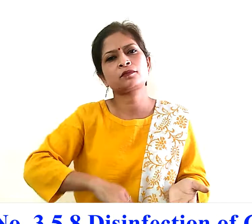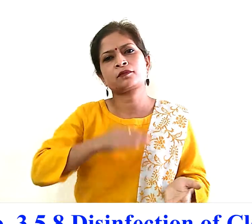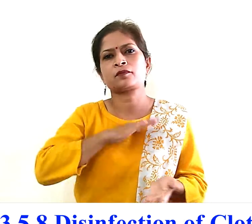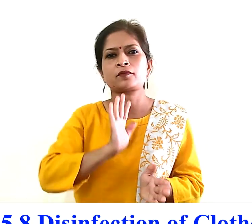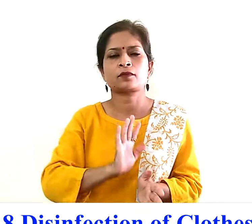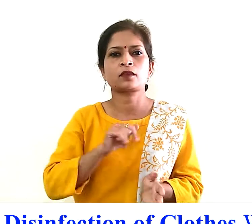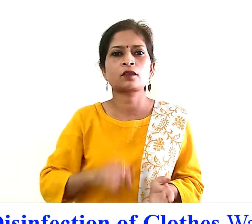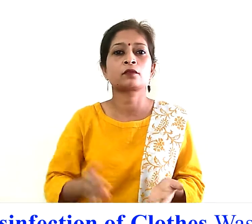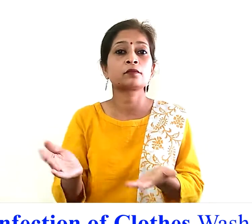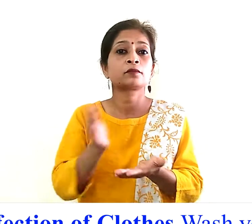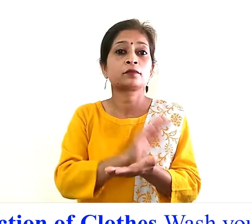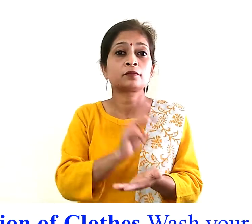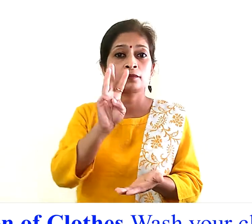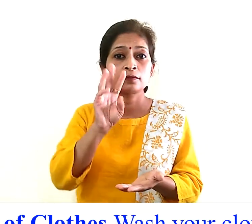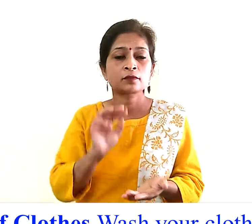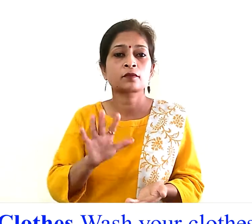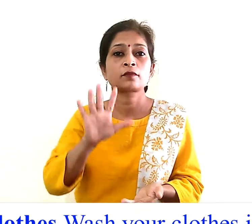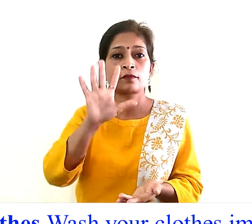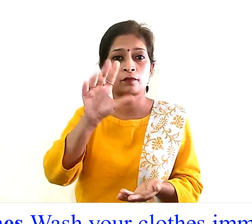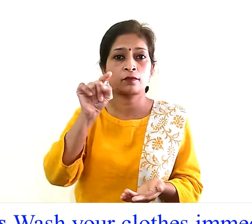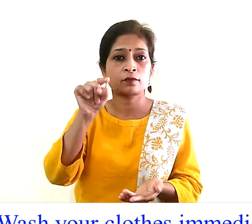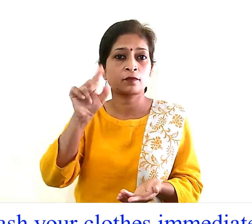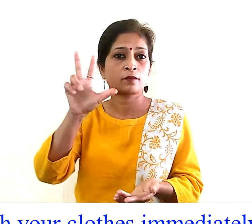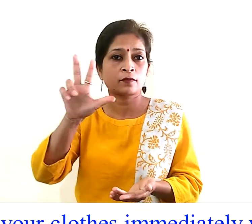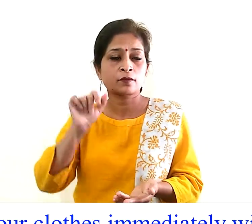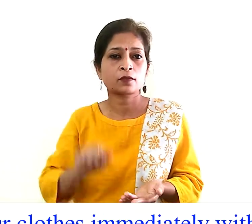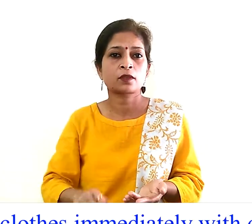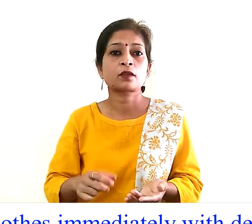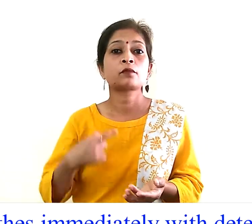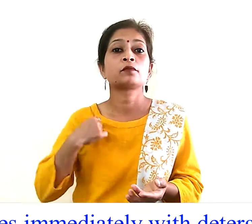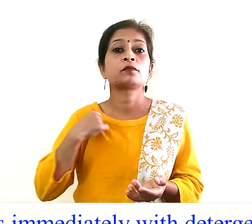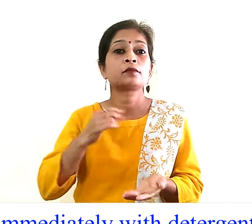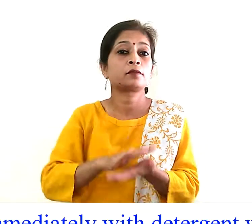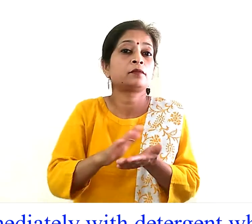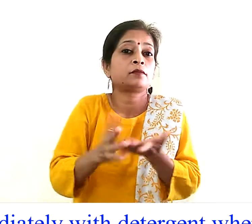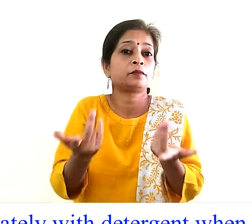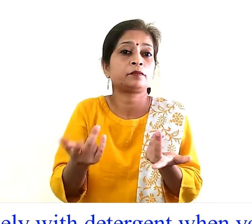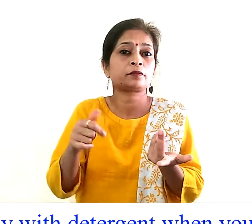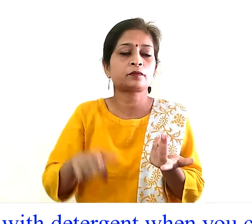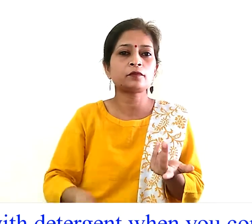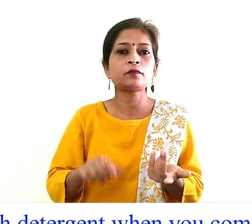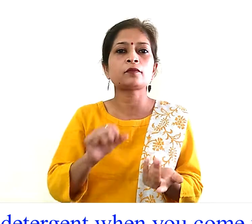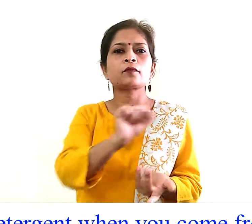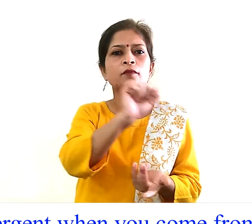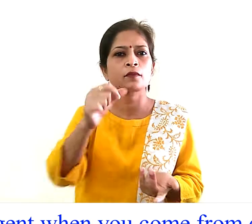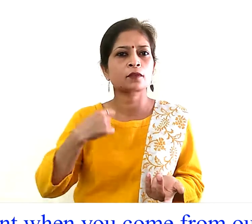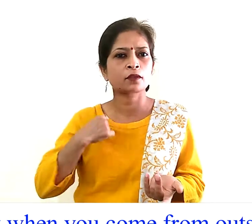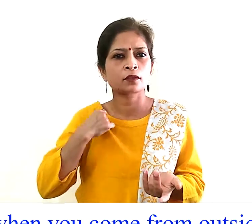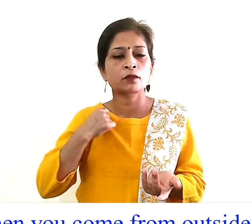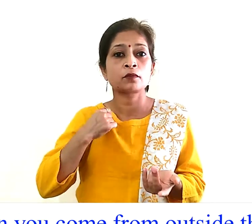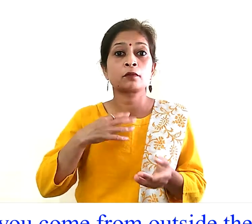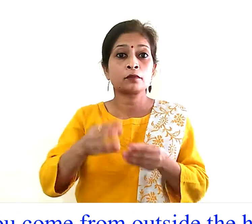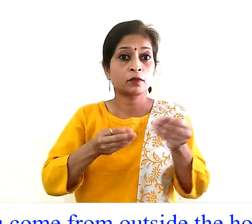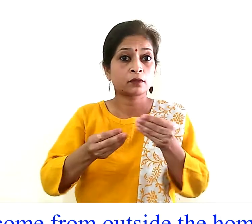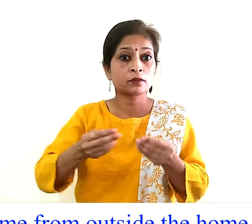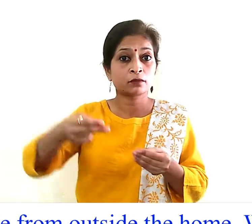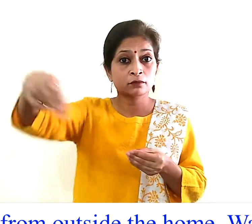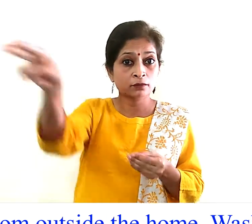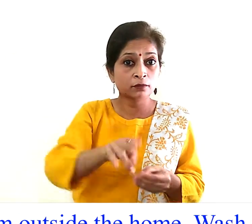number three 5.8 disinfection of clothes wash your clothes immediately with detergent when you come